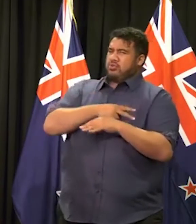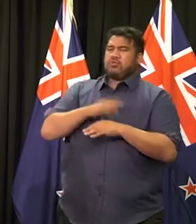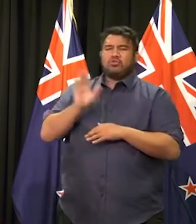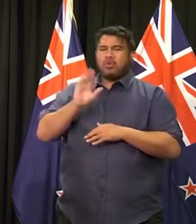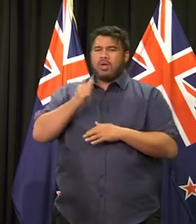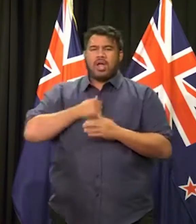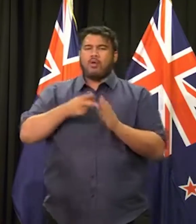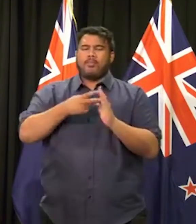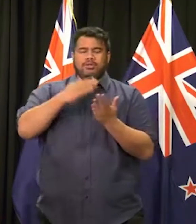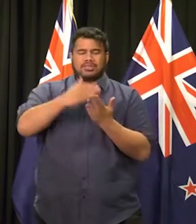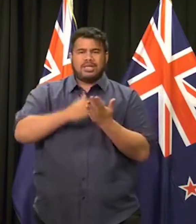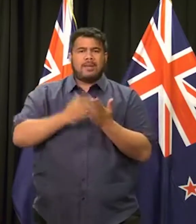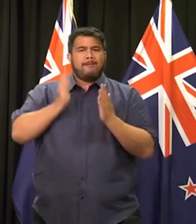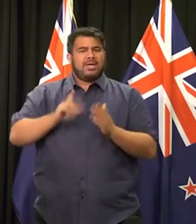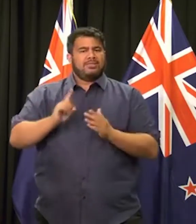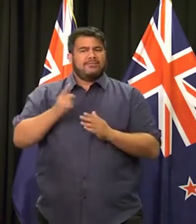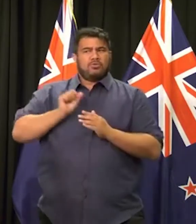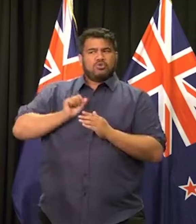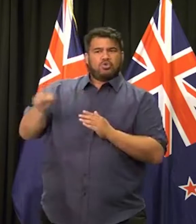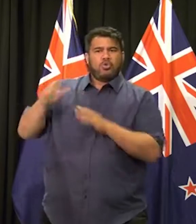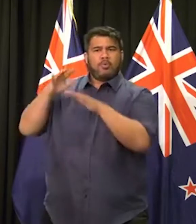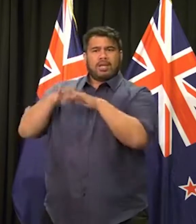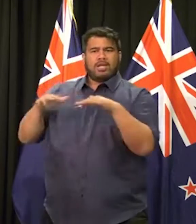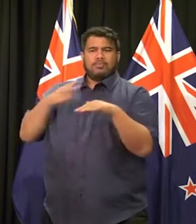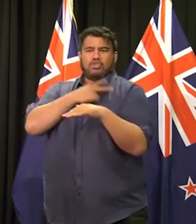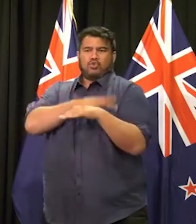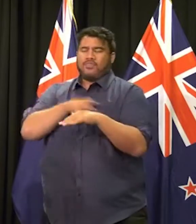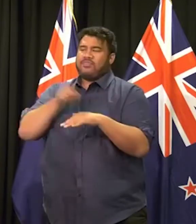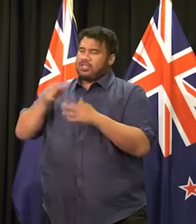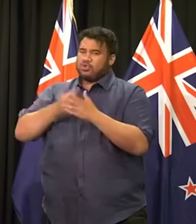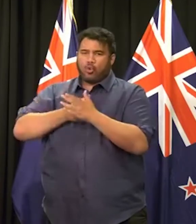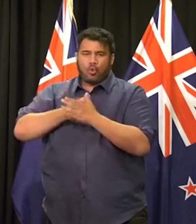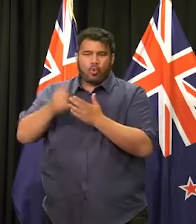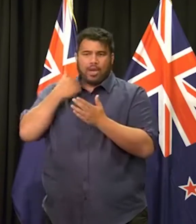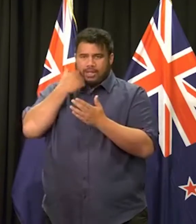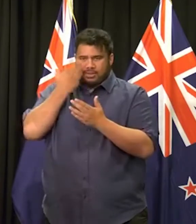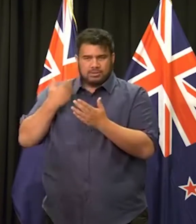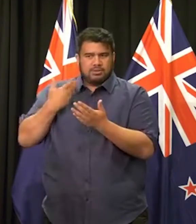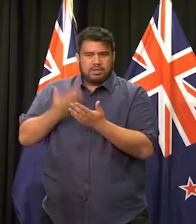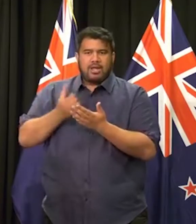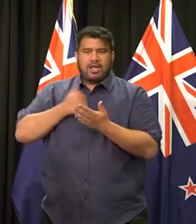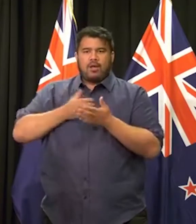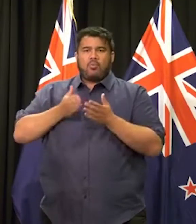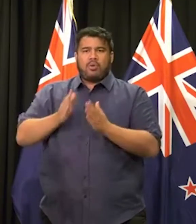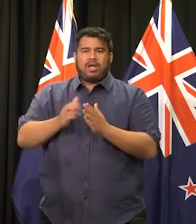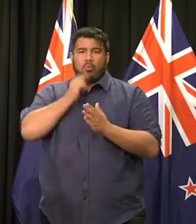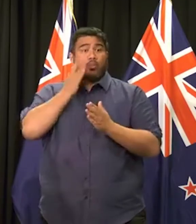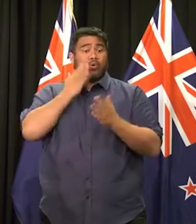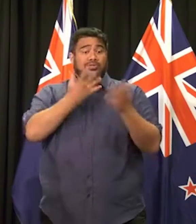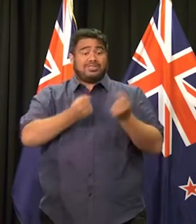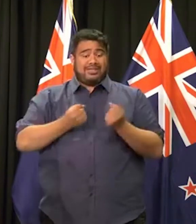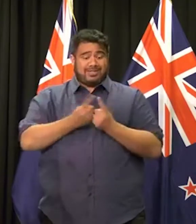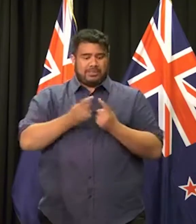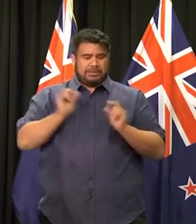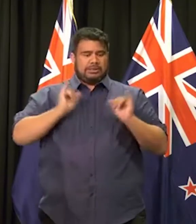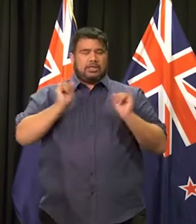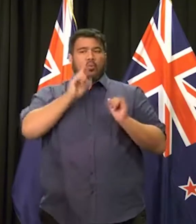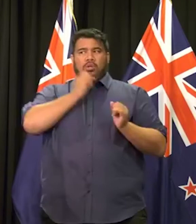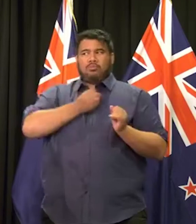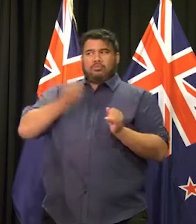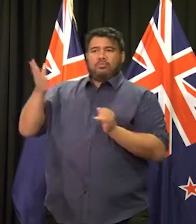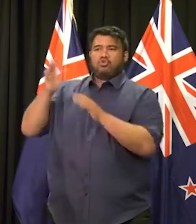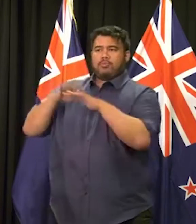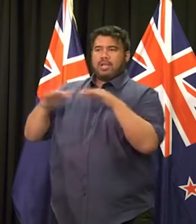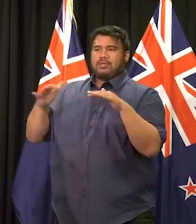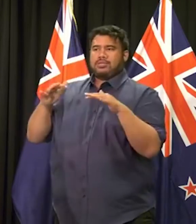immediate response to parliamentary security. That's always been the protocol in place when we receive threatening material. Why is that the case? Is that